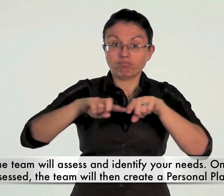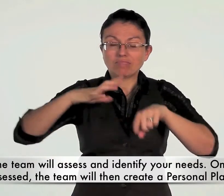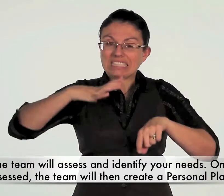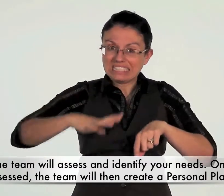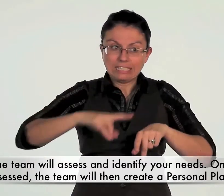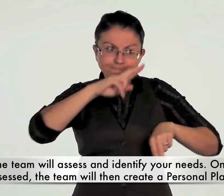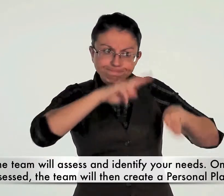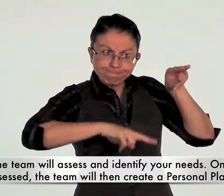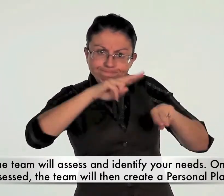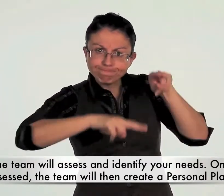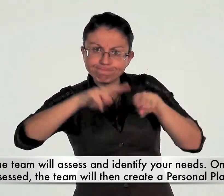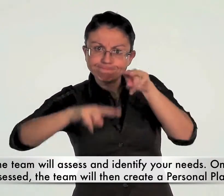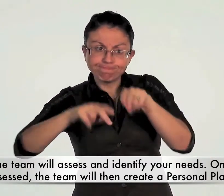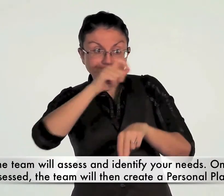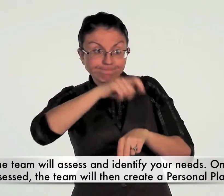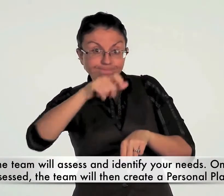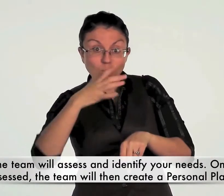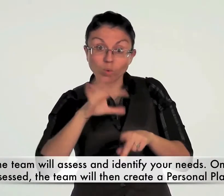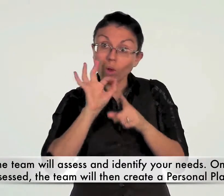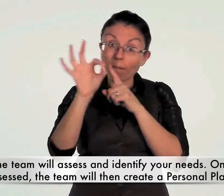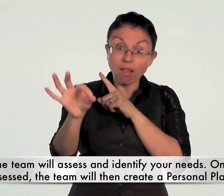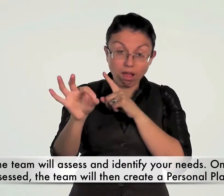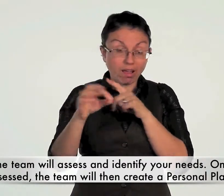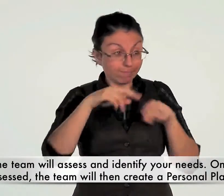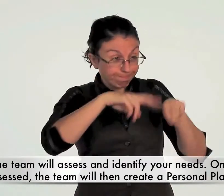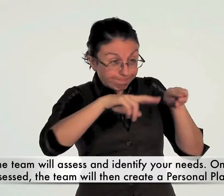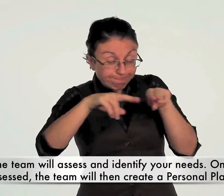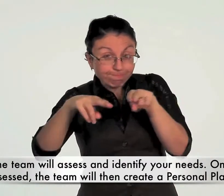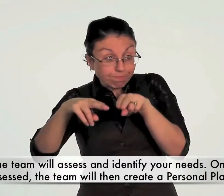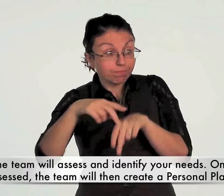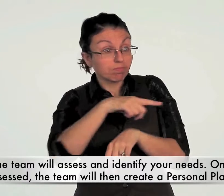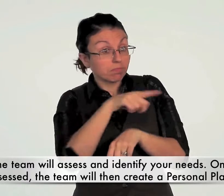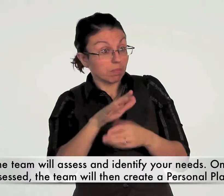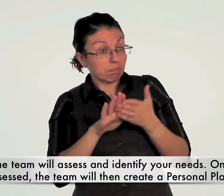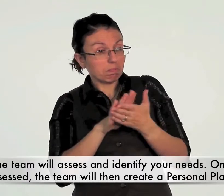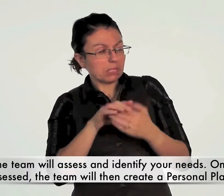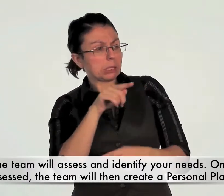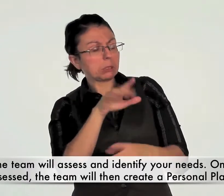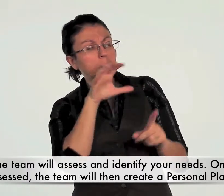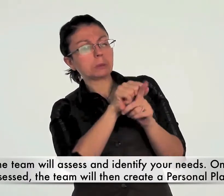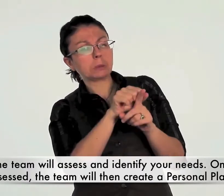The team will assess and identify your needs. Once assessed, the team will then create a